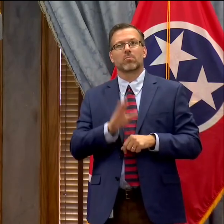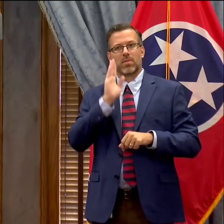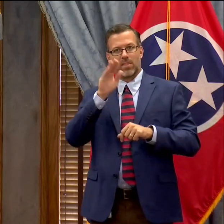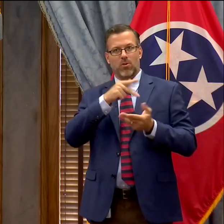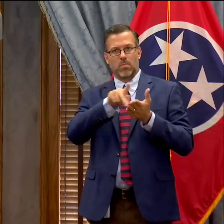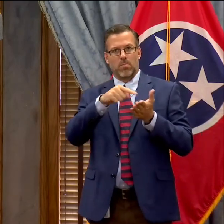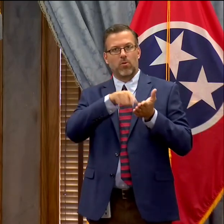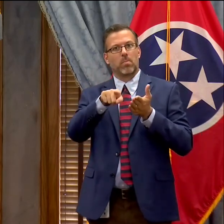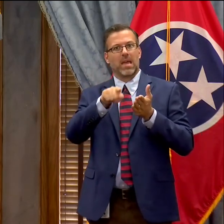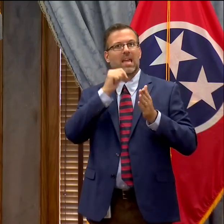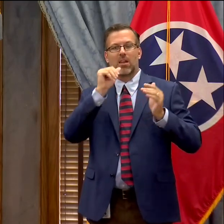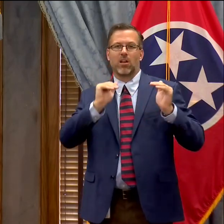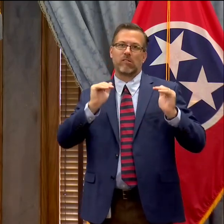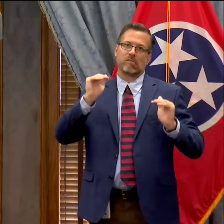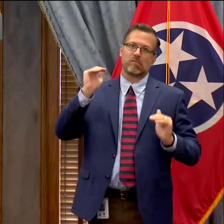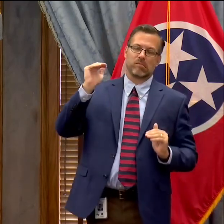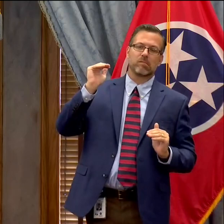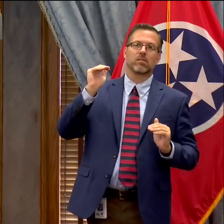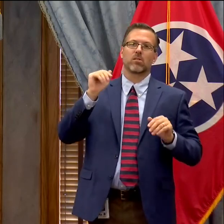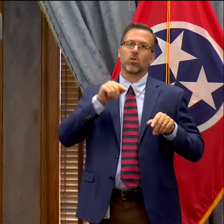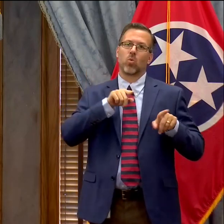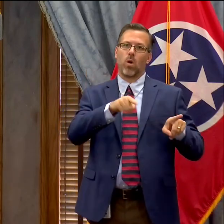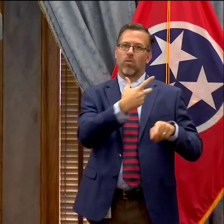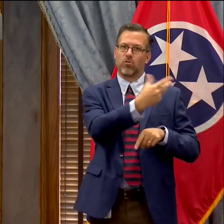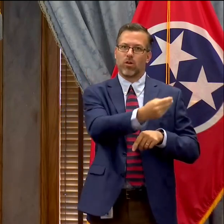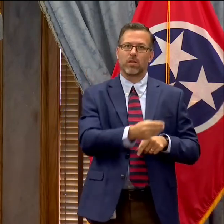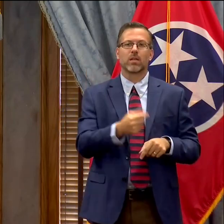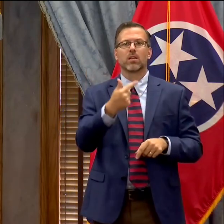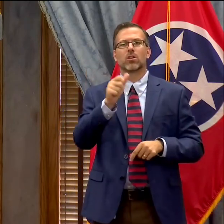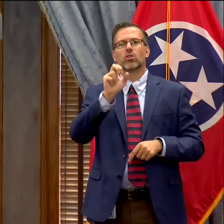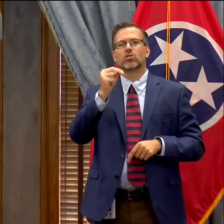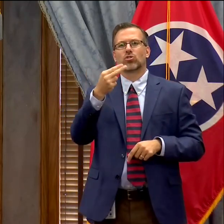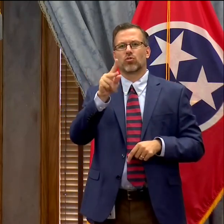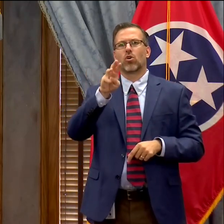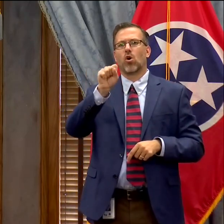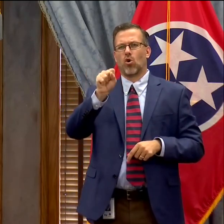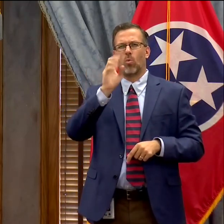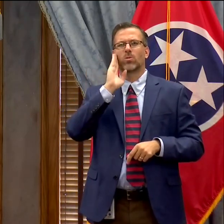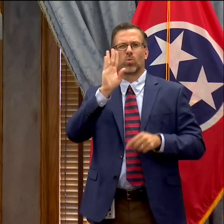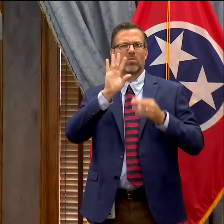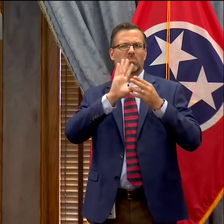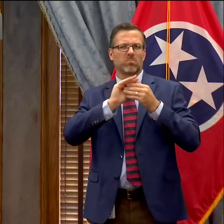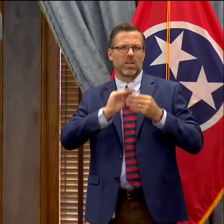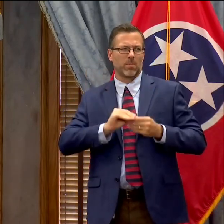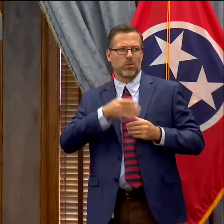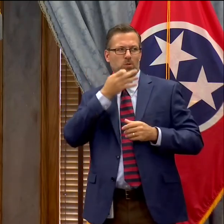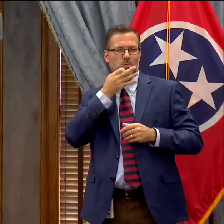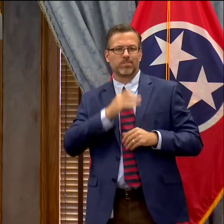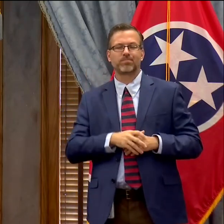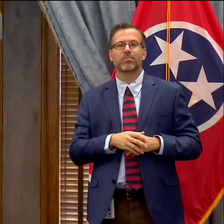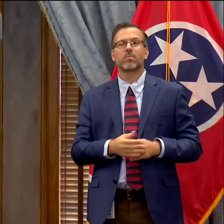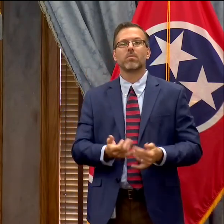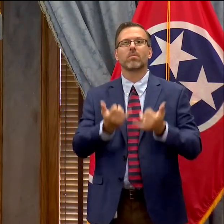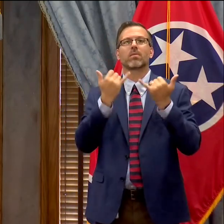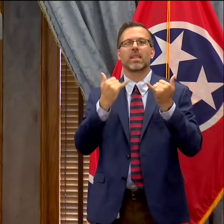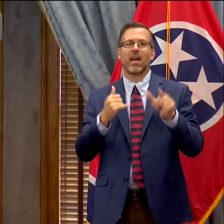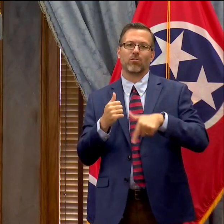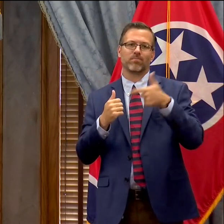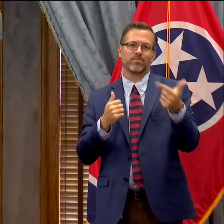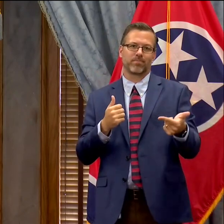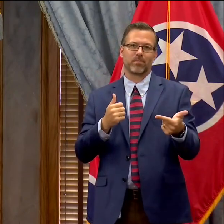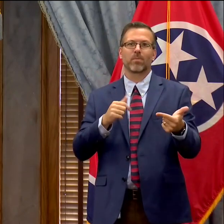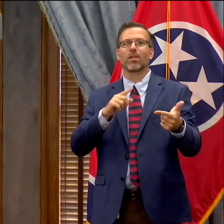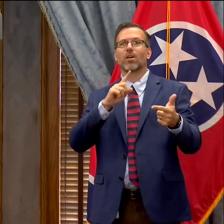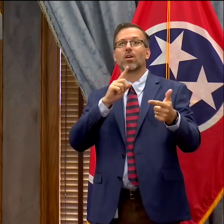a little that among other things. We'll go to our reports before